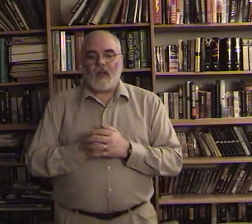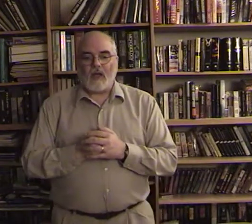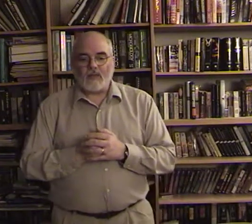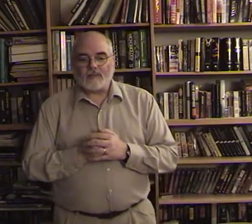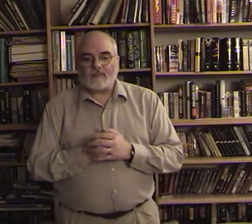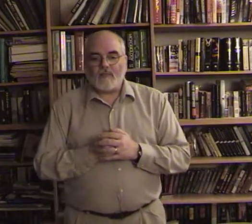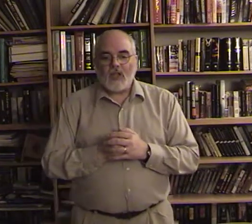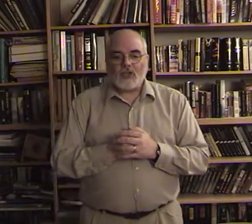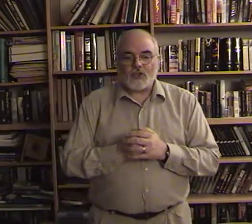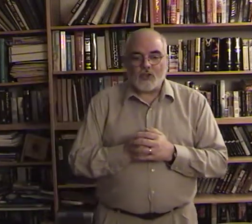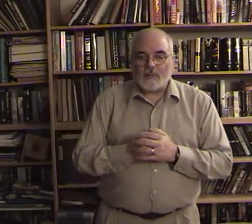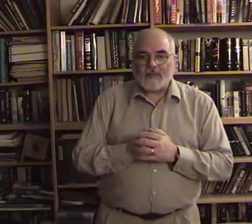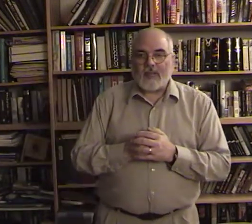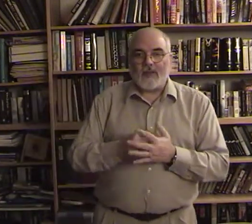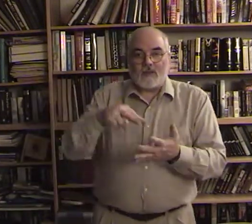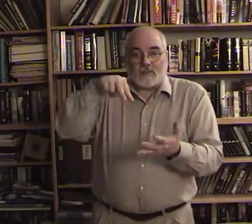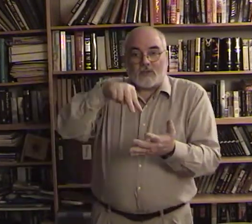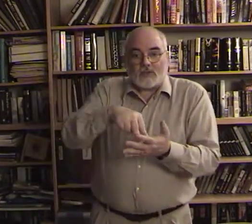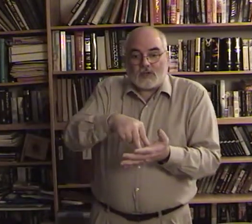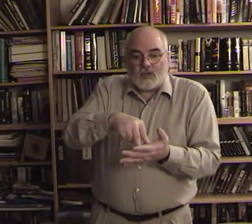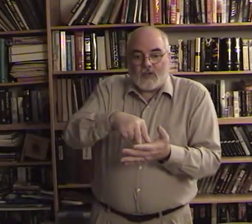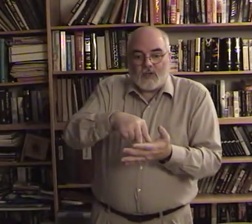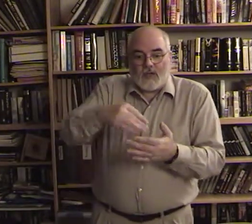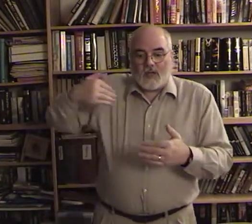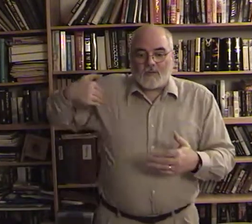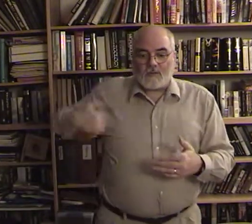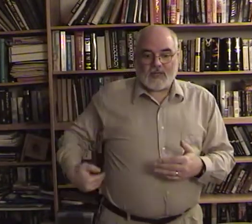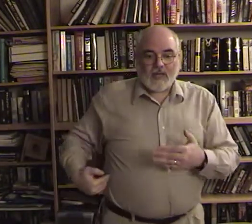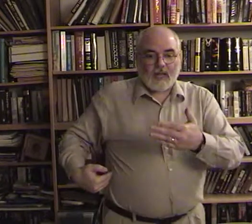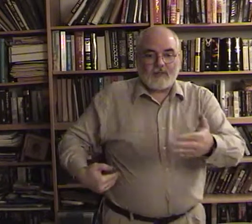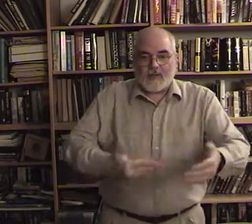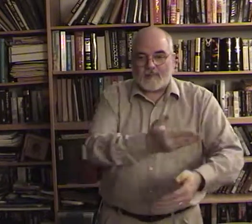um stood beside them stood beside them